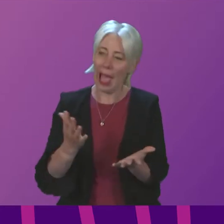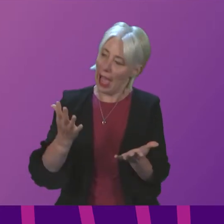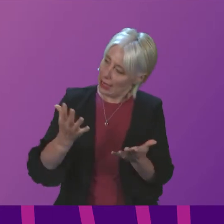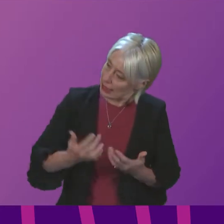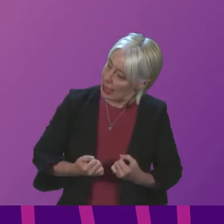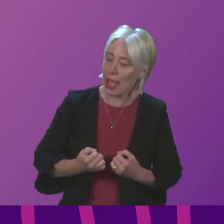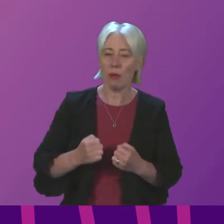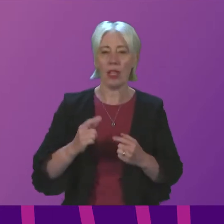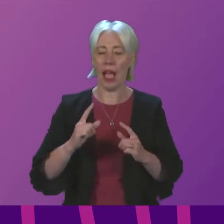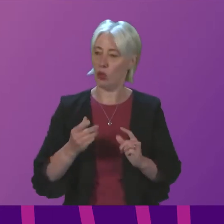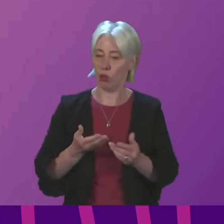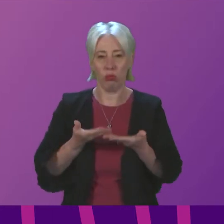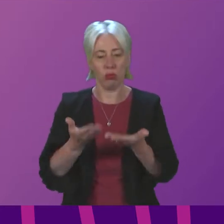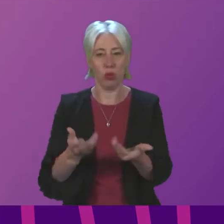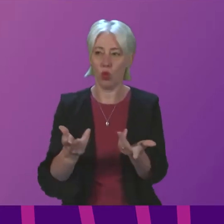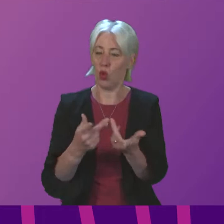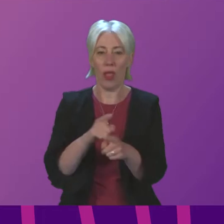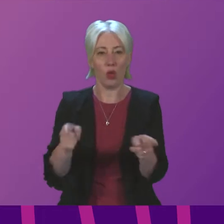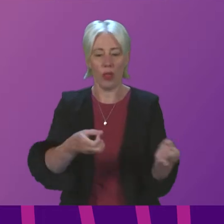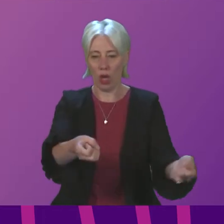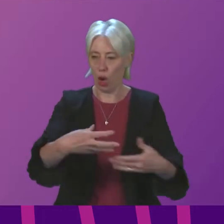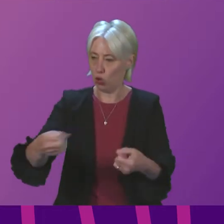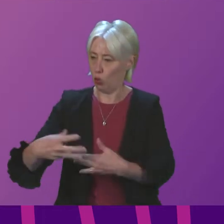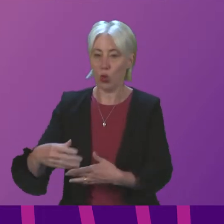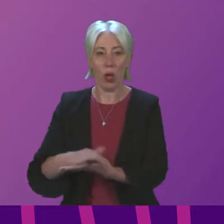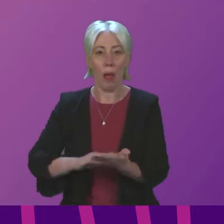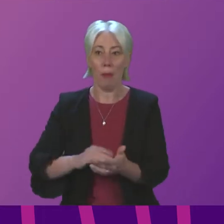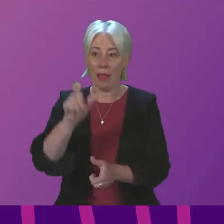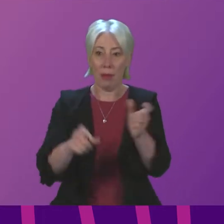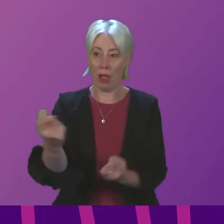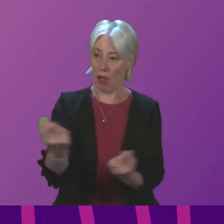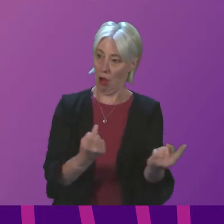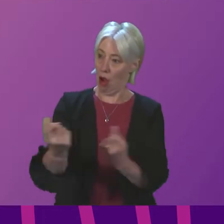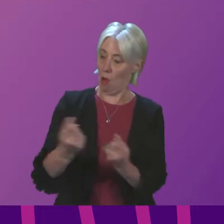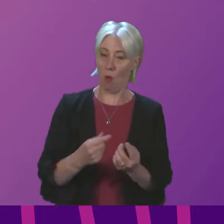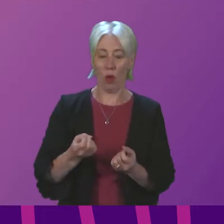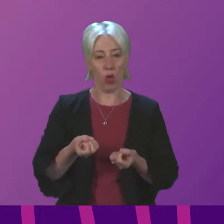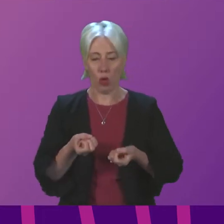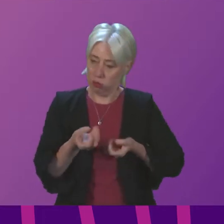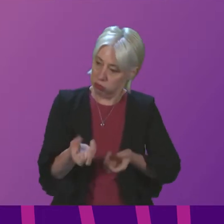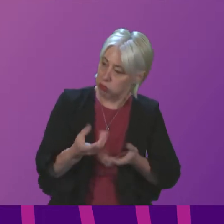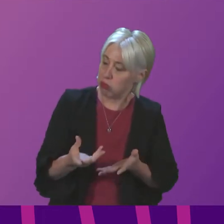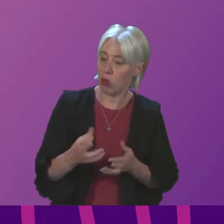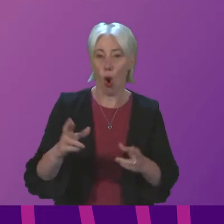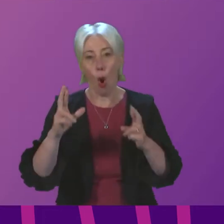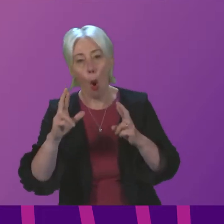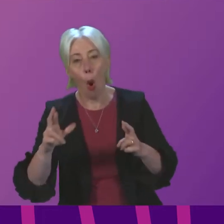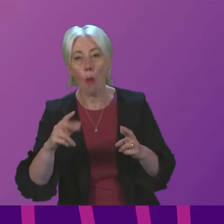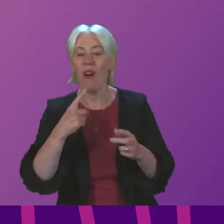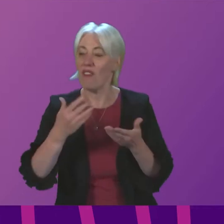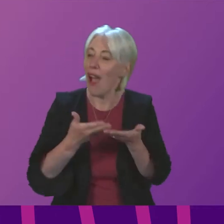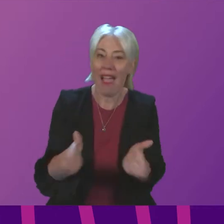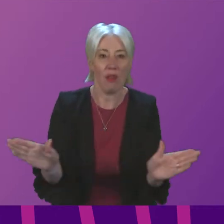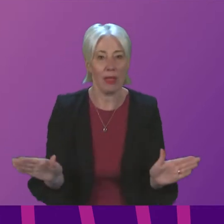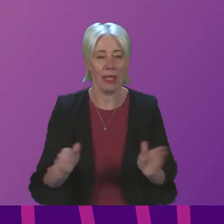contributions inspires them to come forward with creativity and hope for the greater good. I